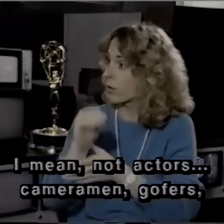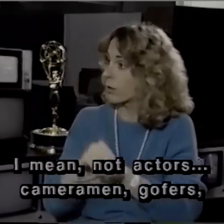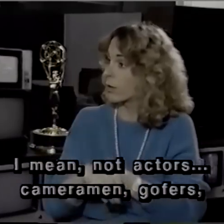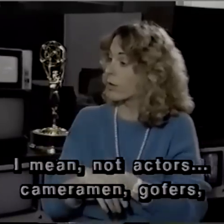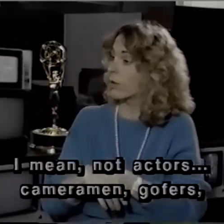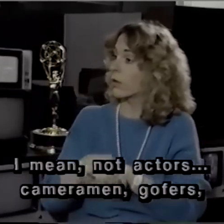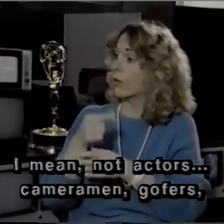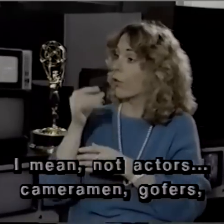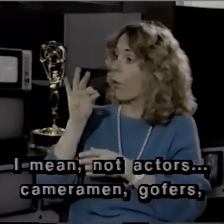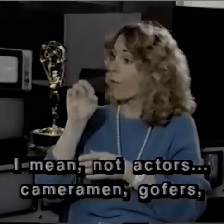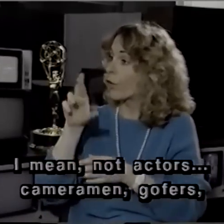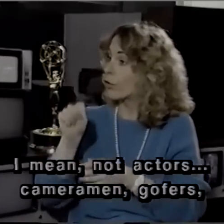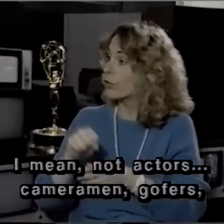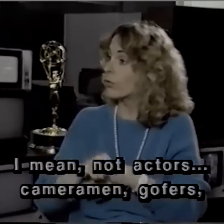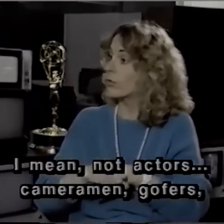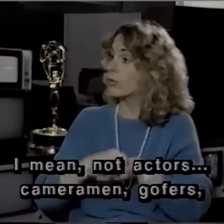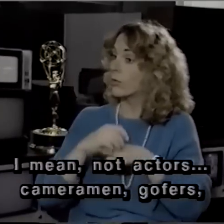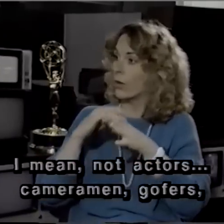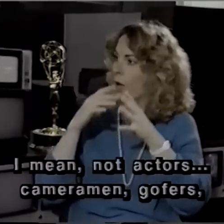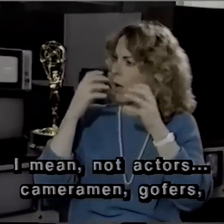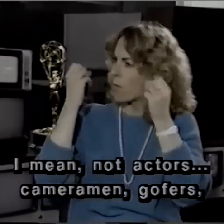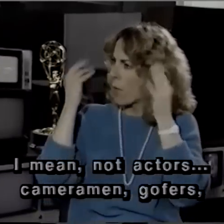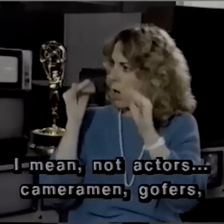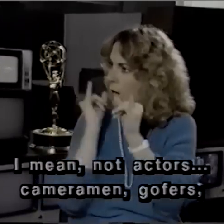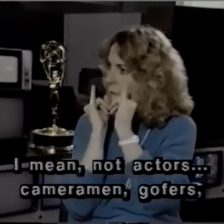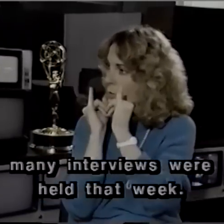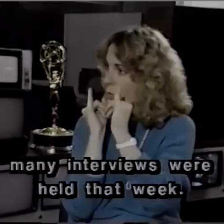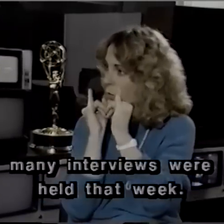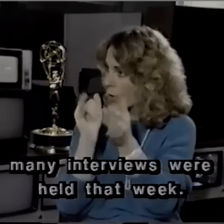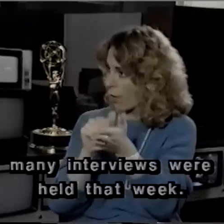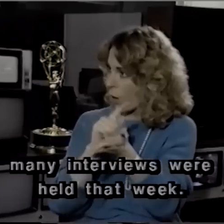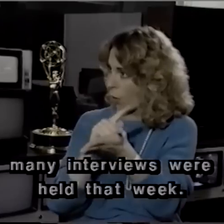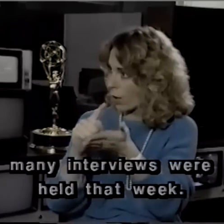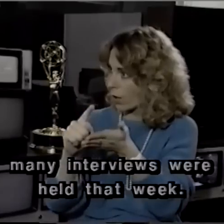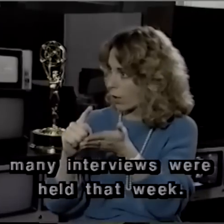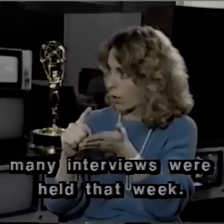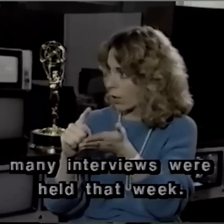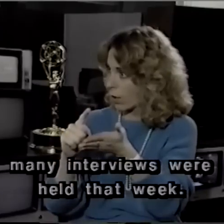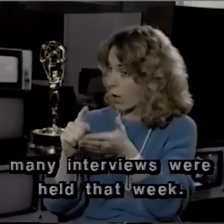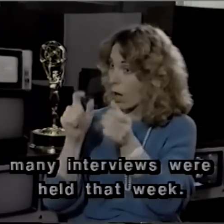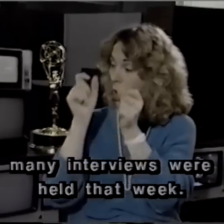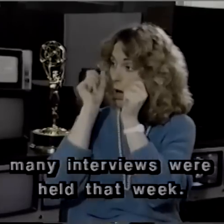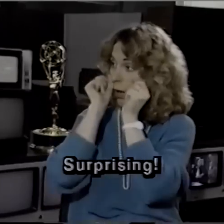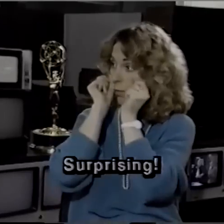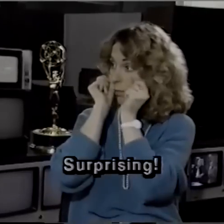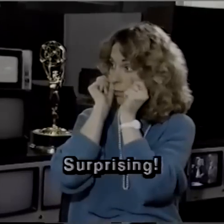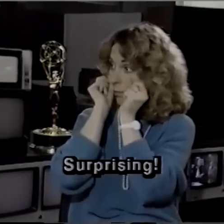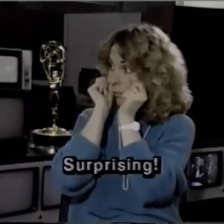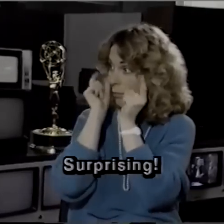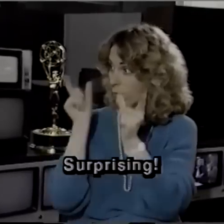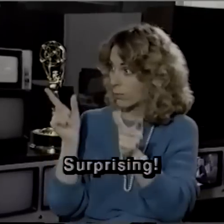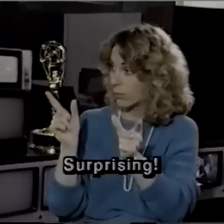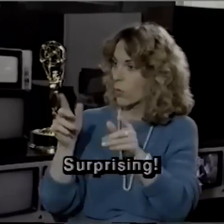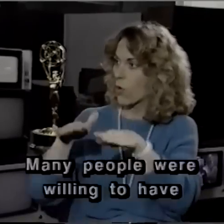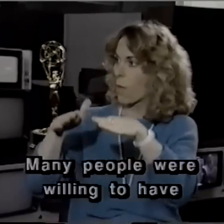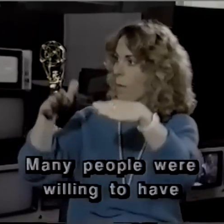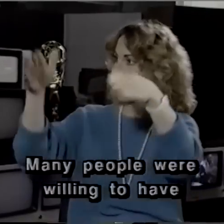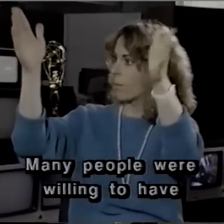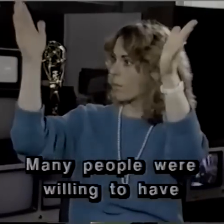Cameramen, gophers. Many interviews were held that week. Surprising. Many people were willing to